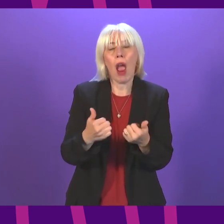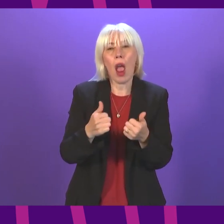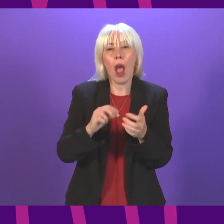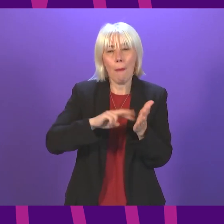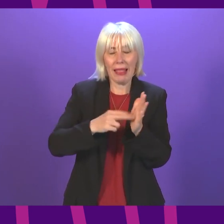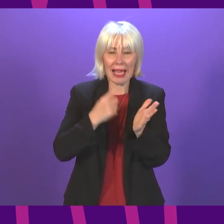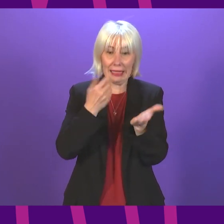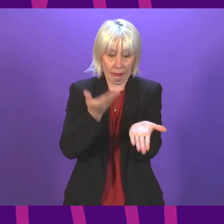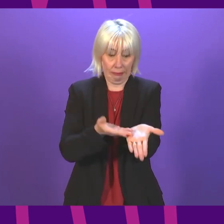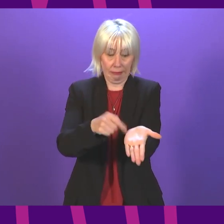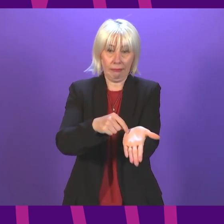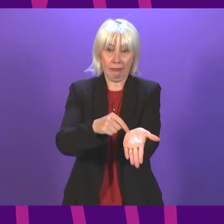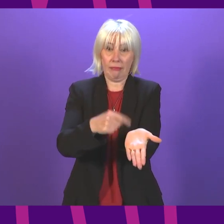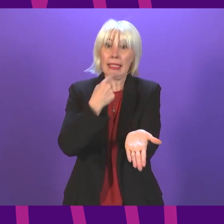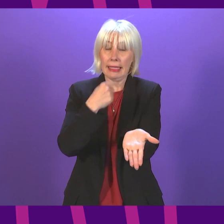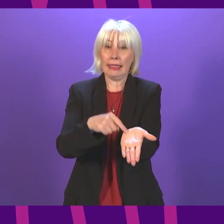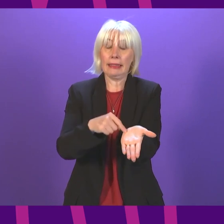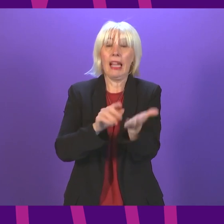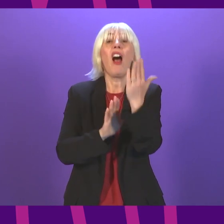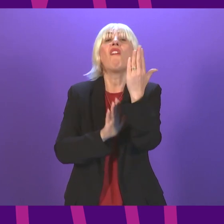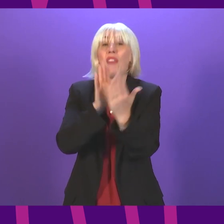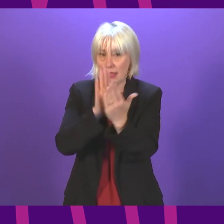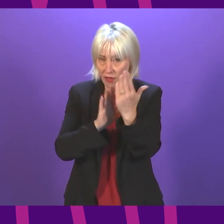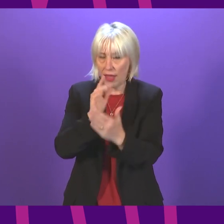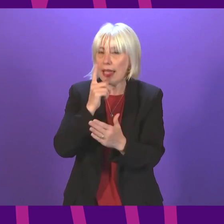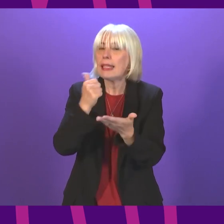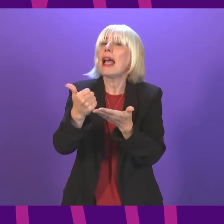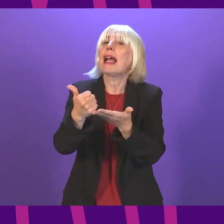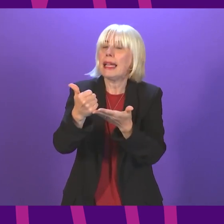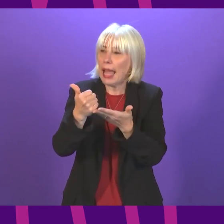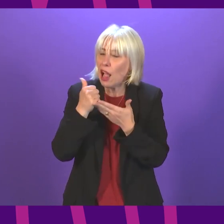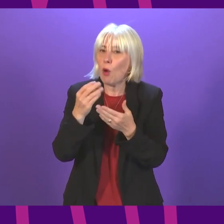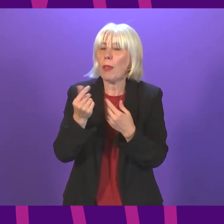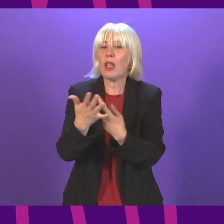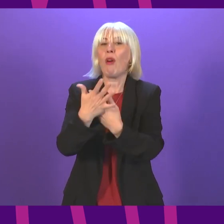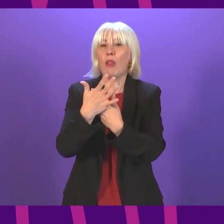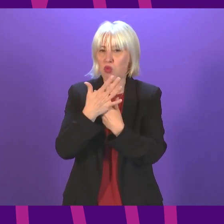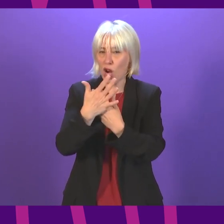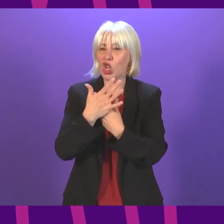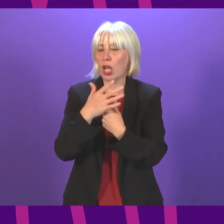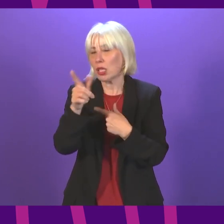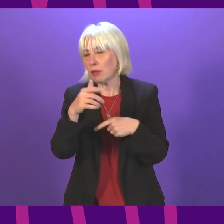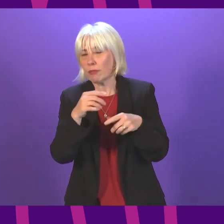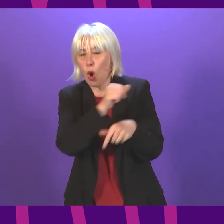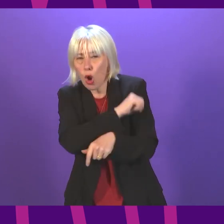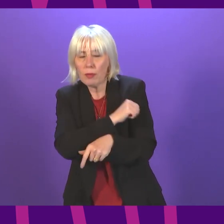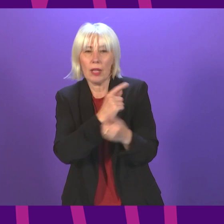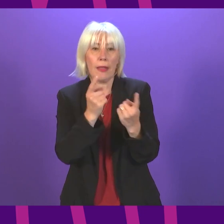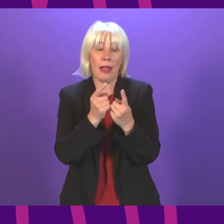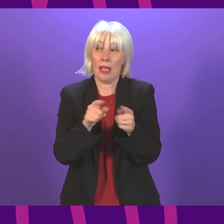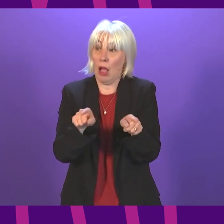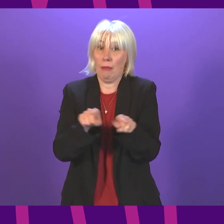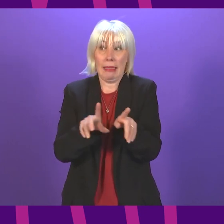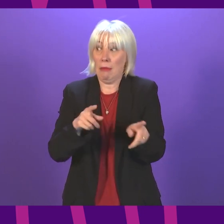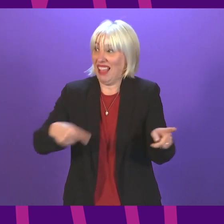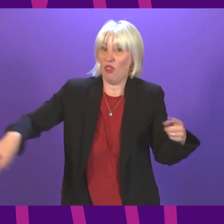white, that face-to-face appointments can help us with some of the acute pressures we're facing in our hospitals. So I suspect, like everybody else